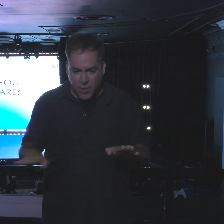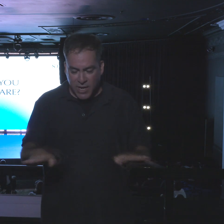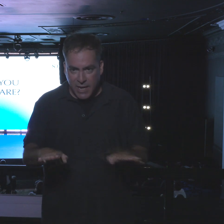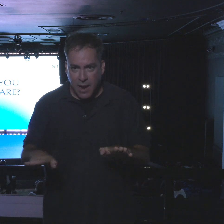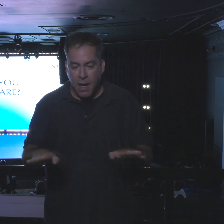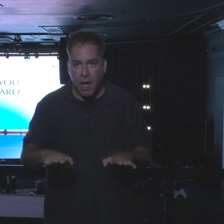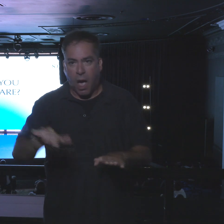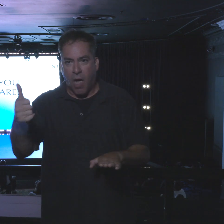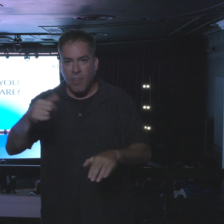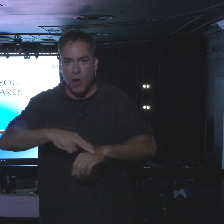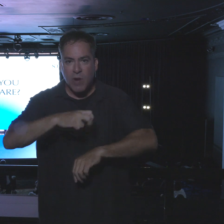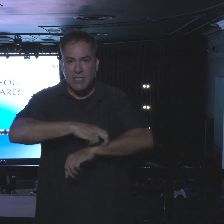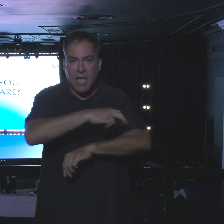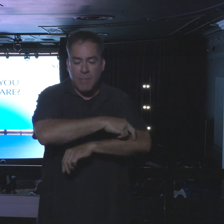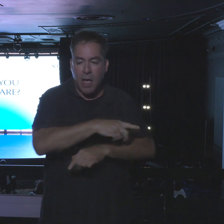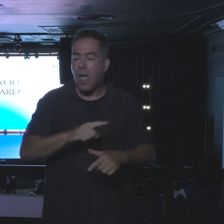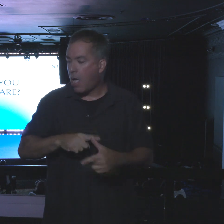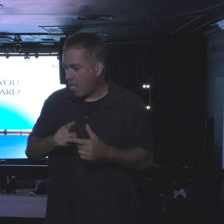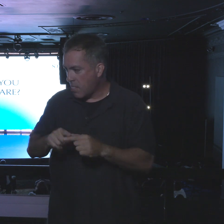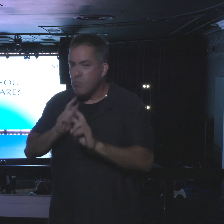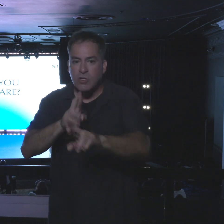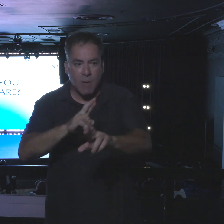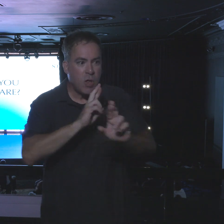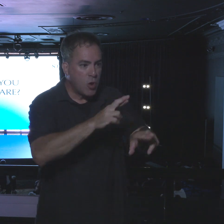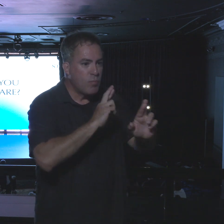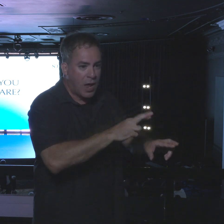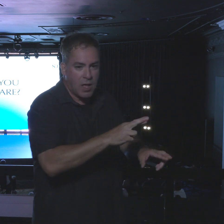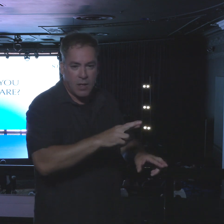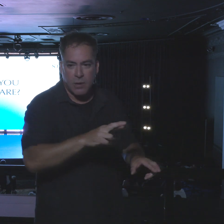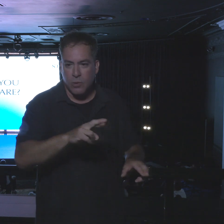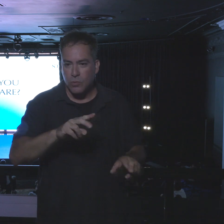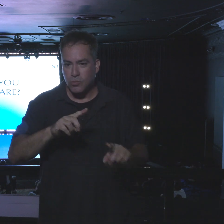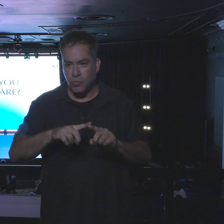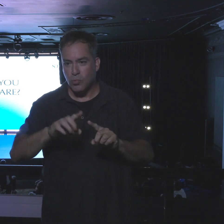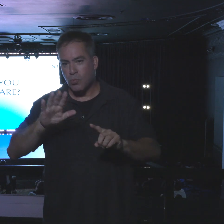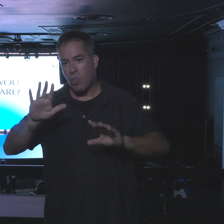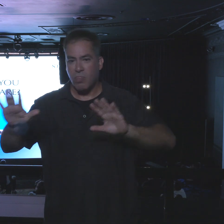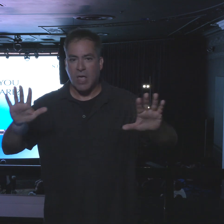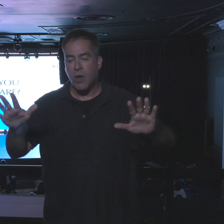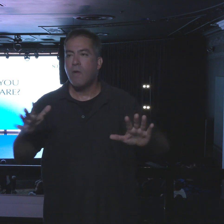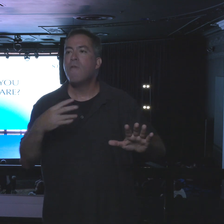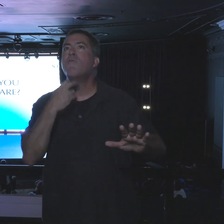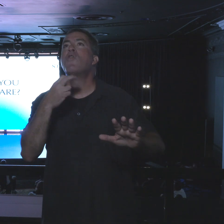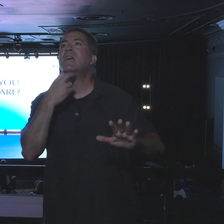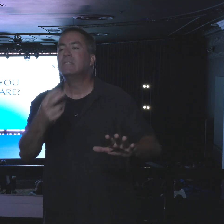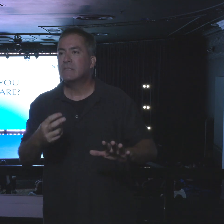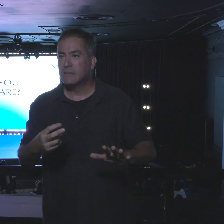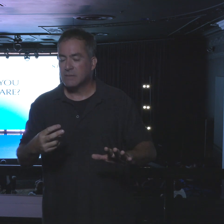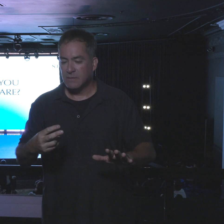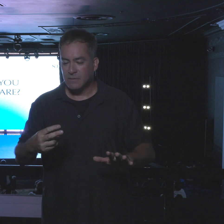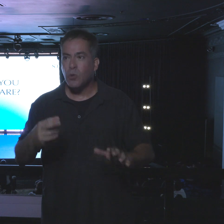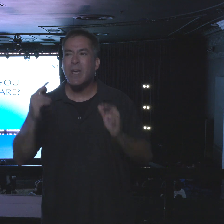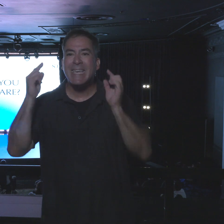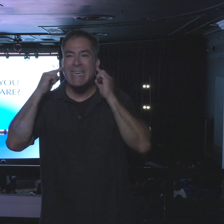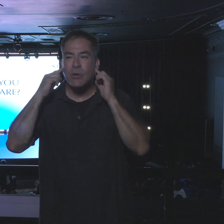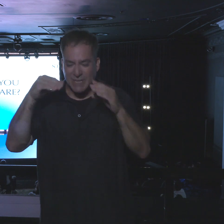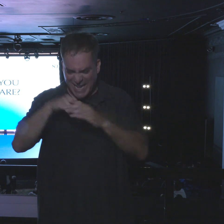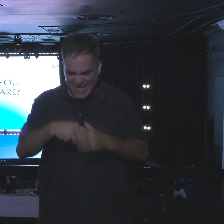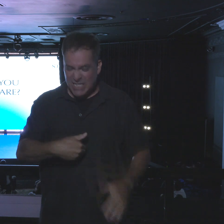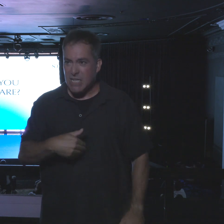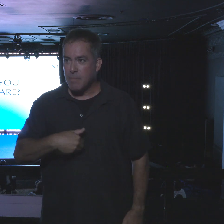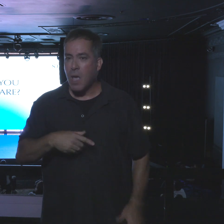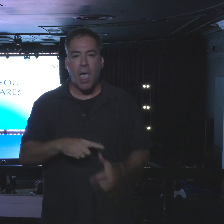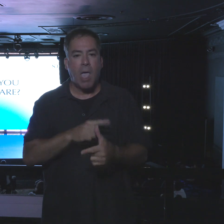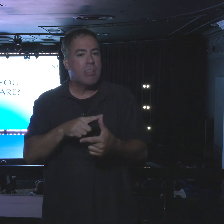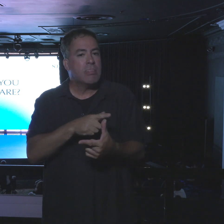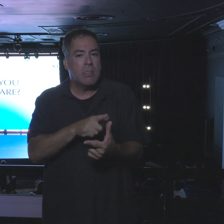grasshoppers and respond to their chirps and just do what everyone around